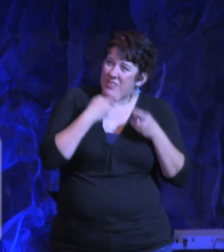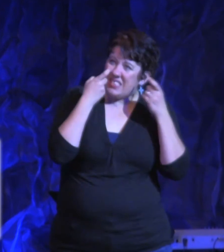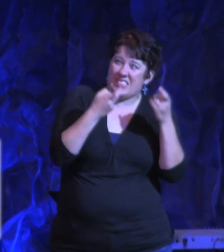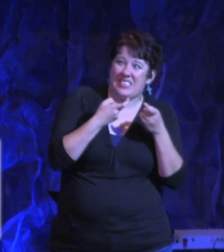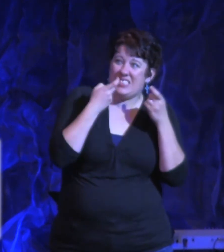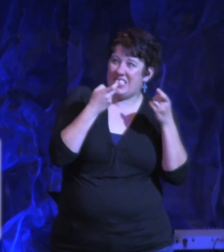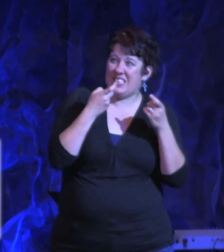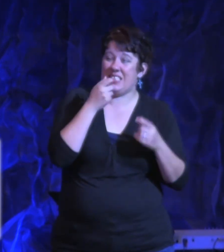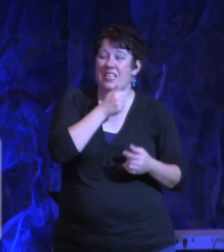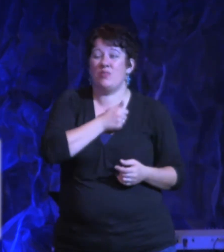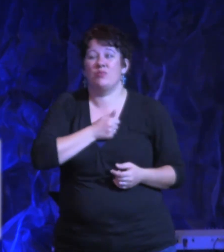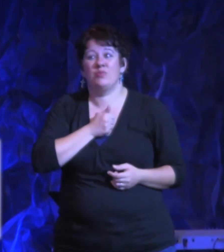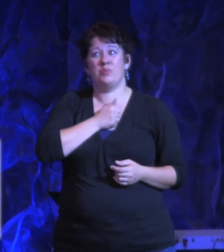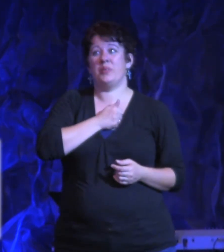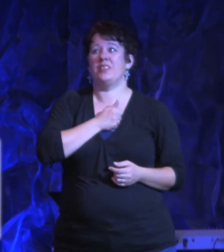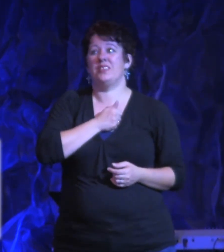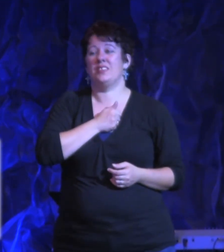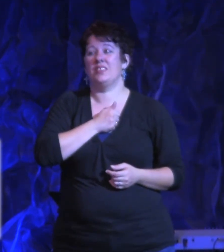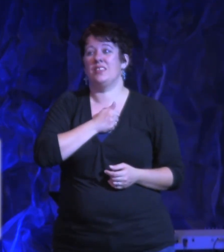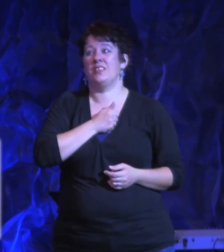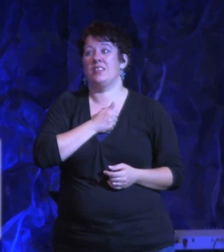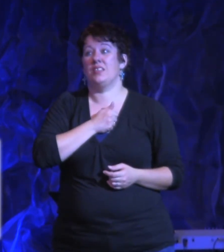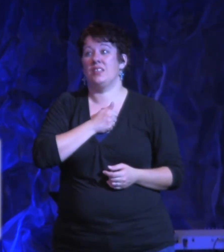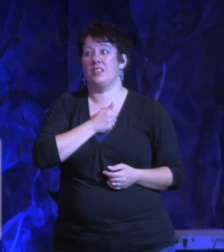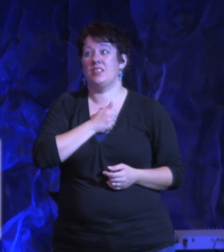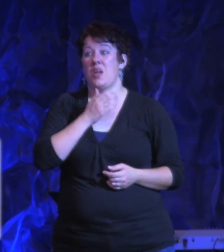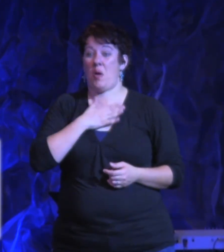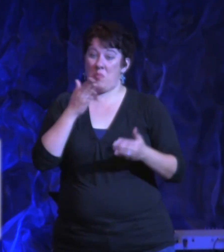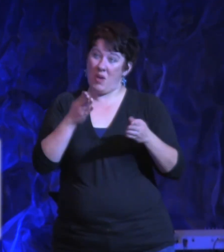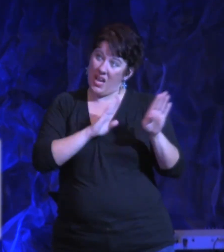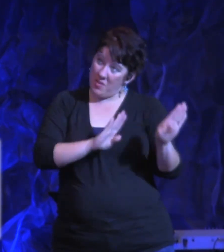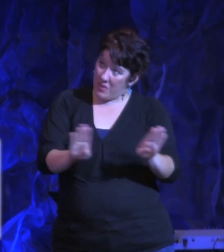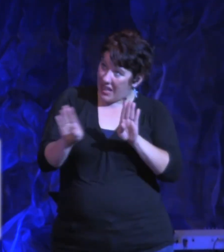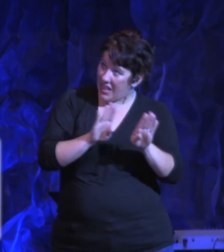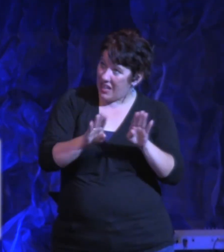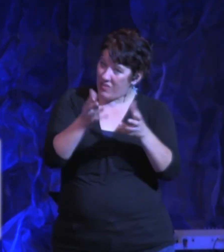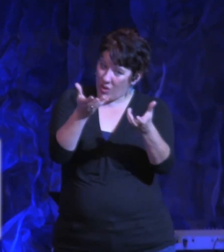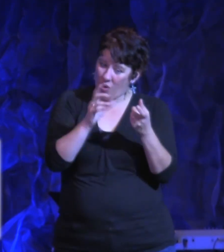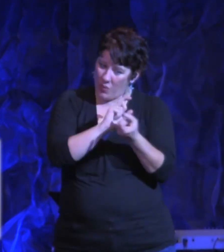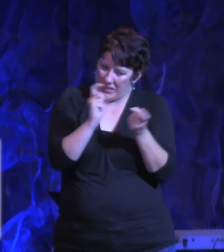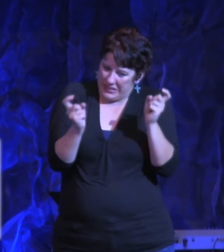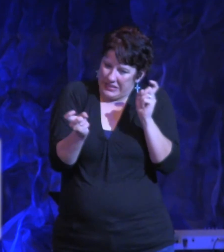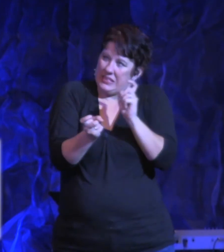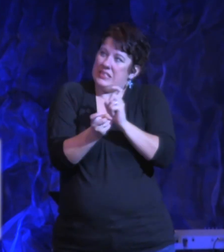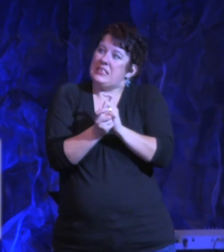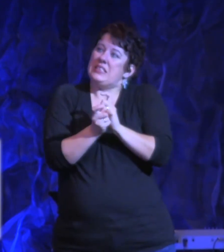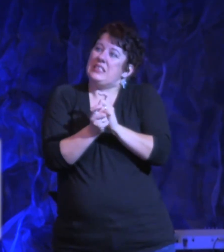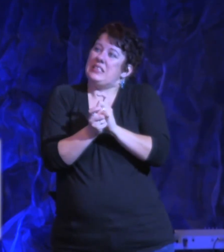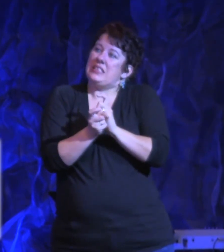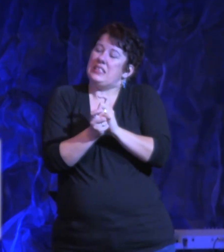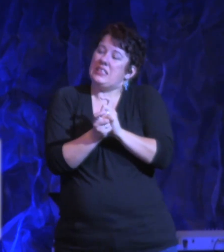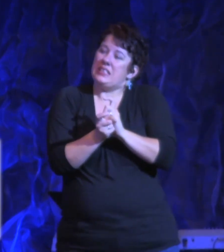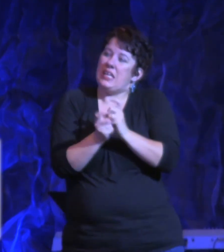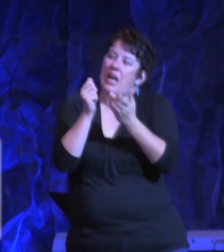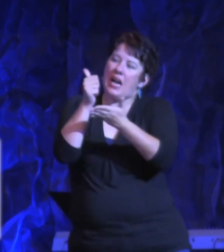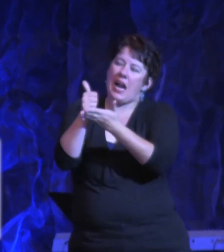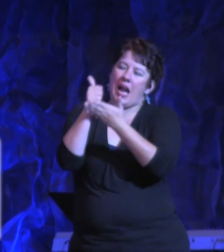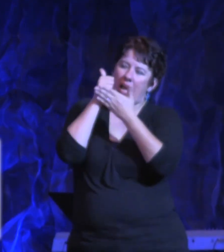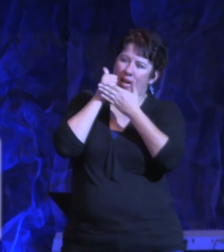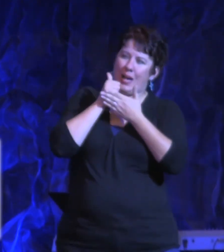I repent. I want to change my behavior. And I ask you to give me the power to do that.